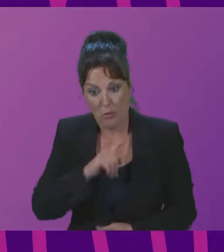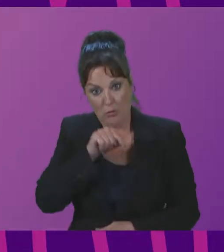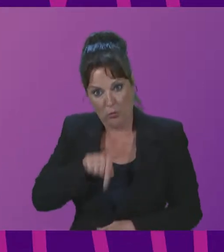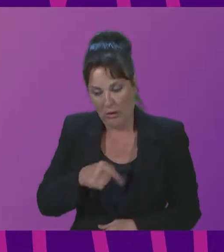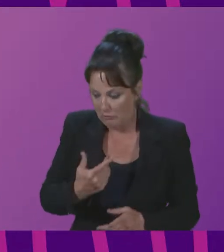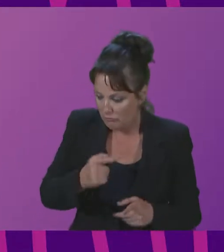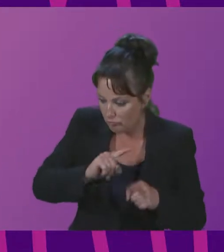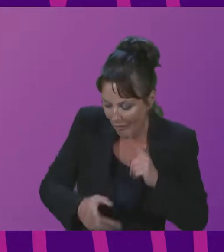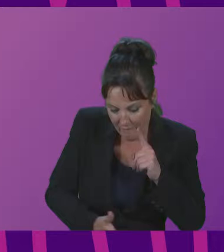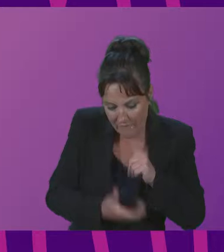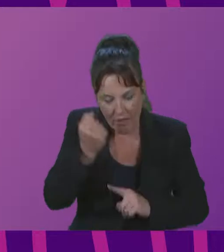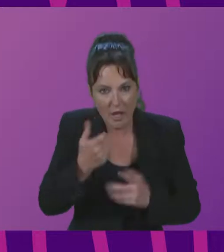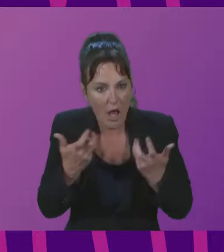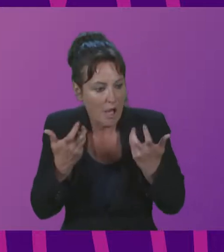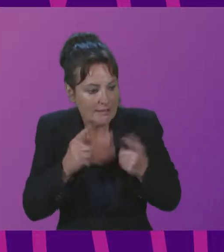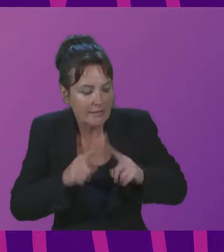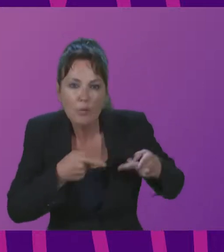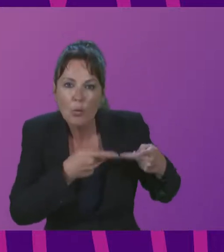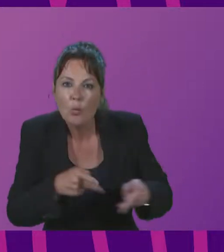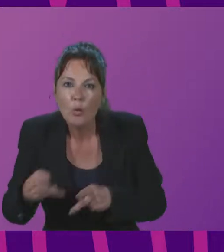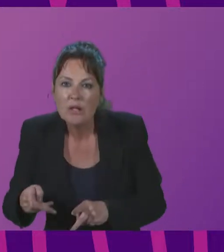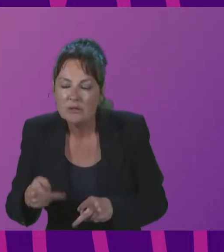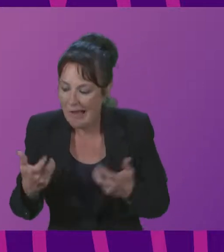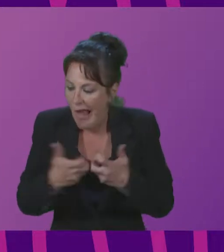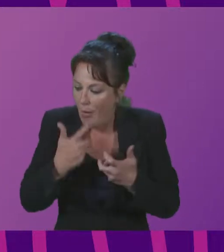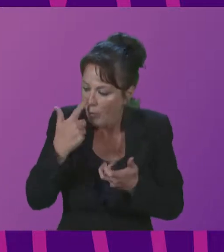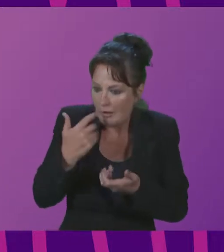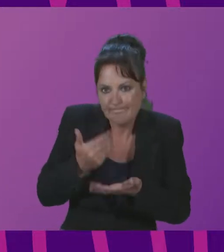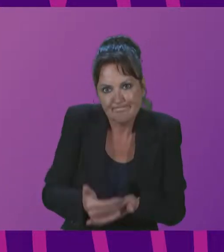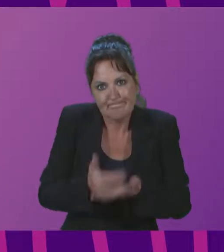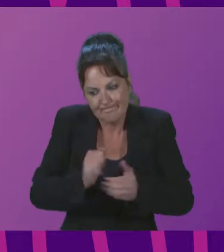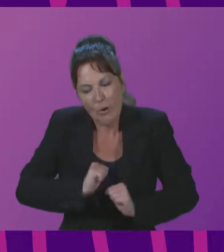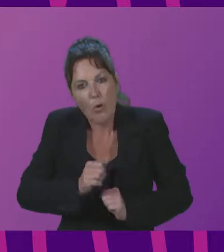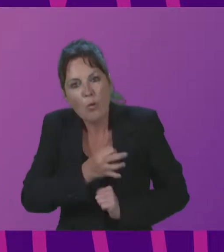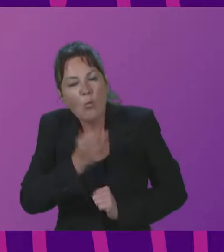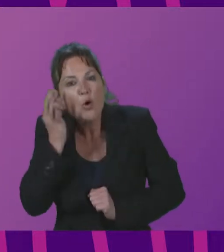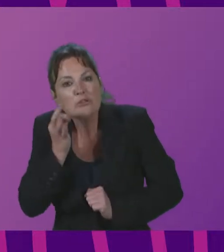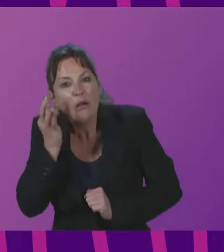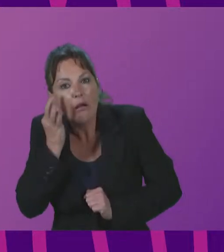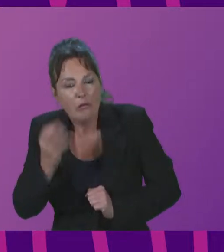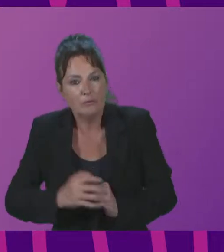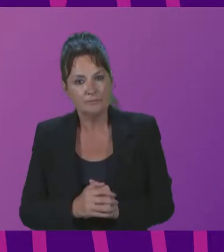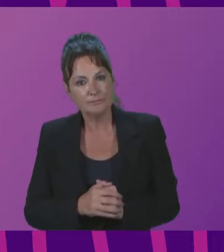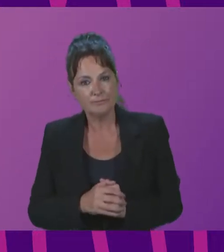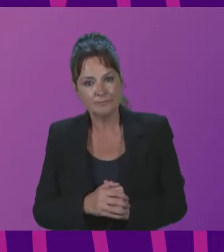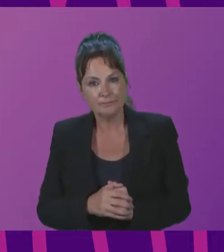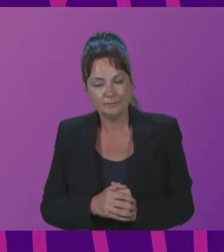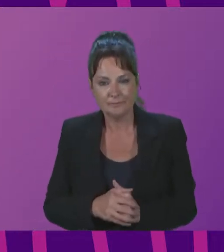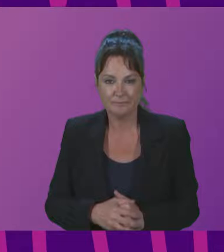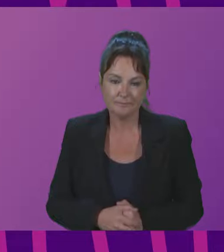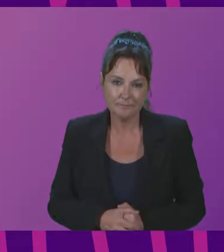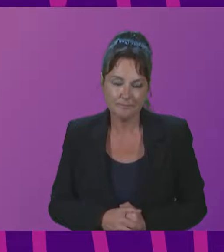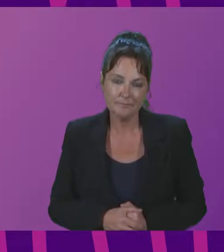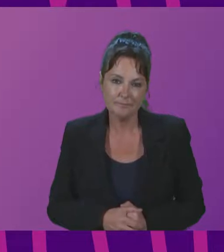us in preserving our water resources and its tributaries for the future